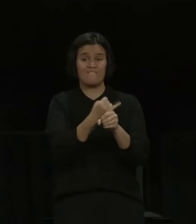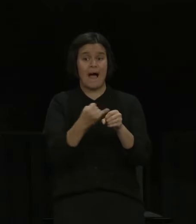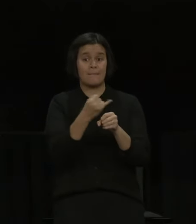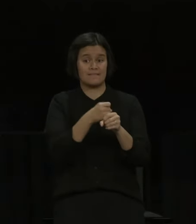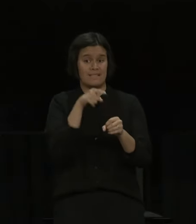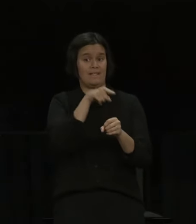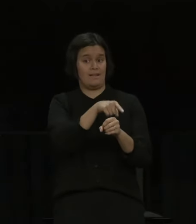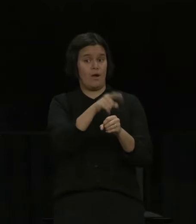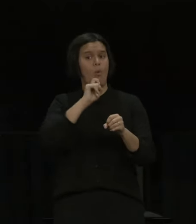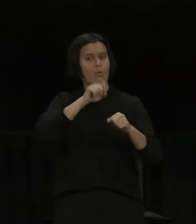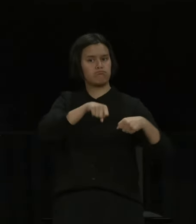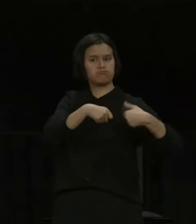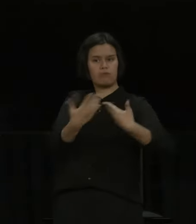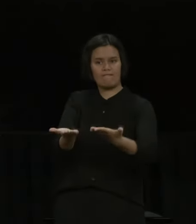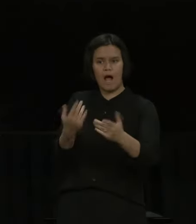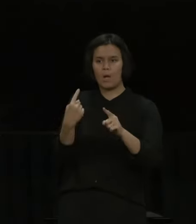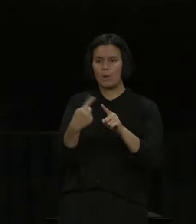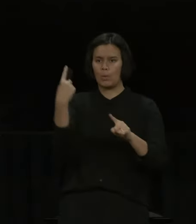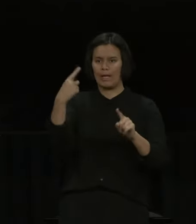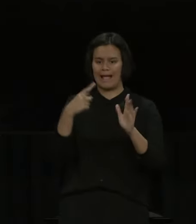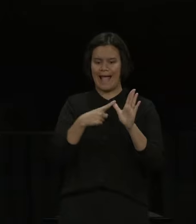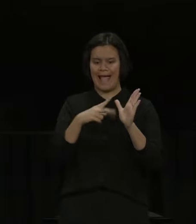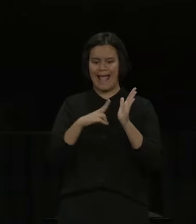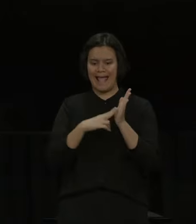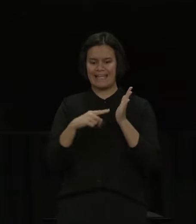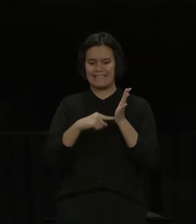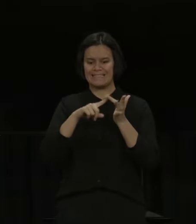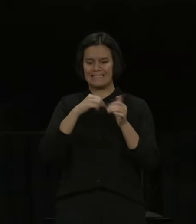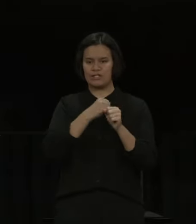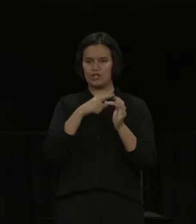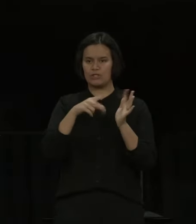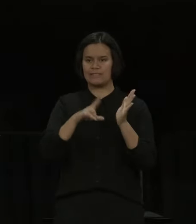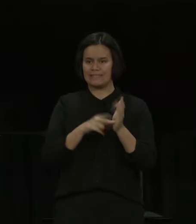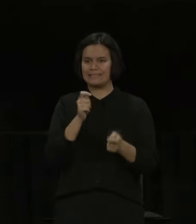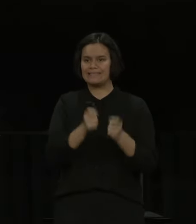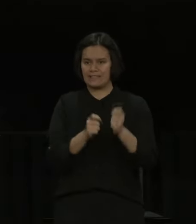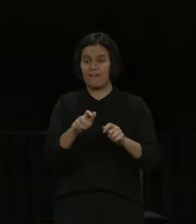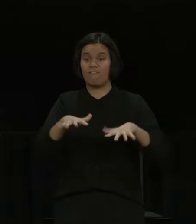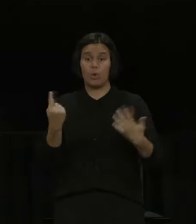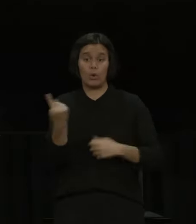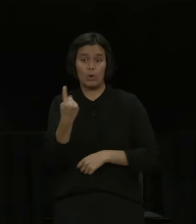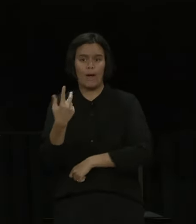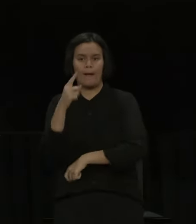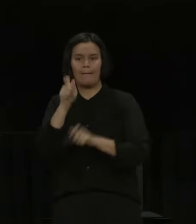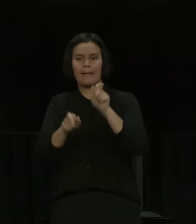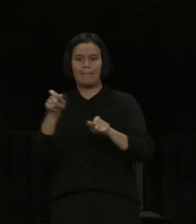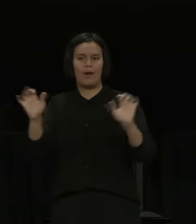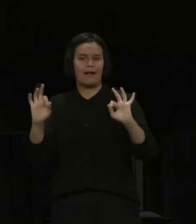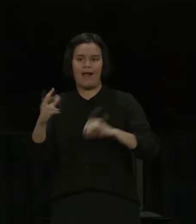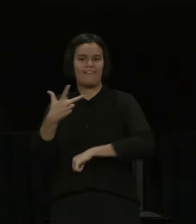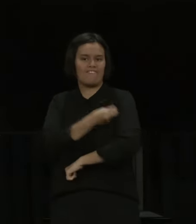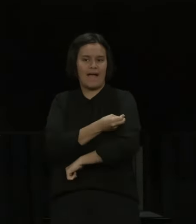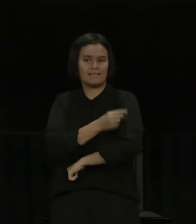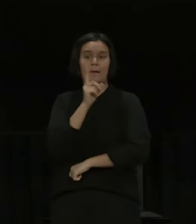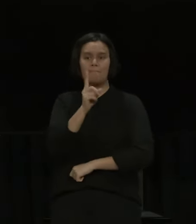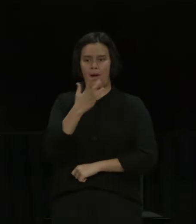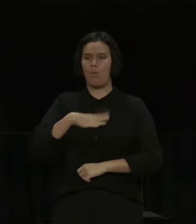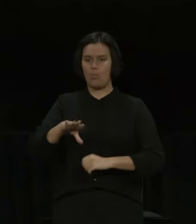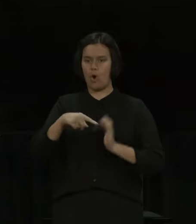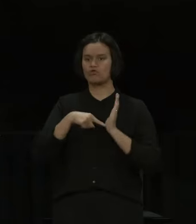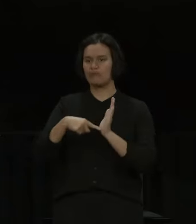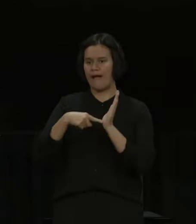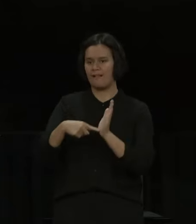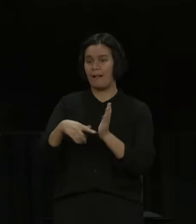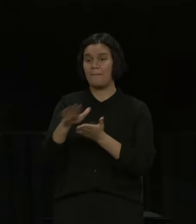people who will be available for people who are unvaccinated and need to travel outside of Auckland from the 15th. So,